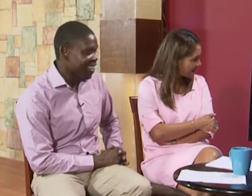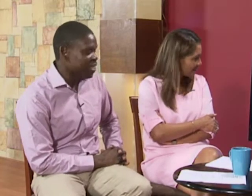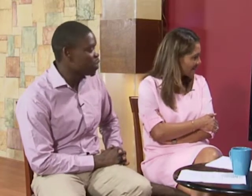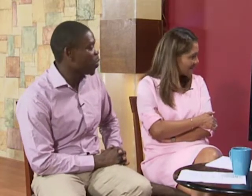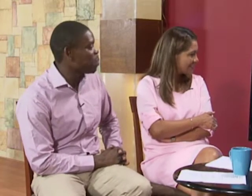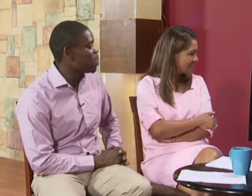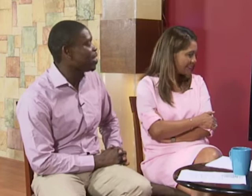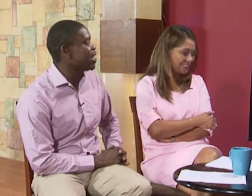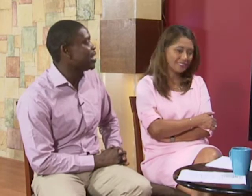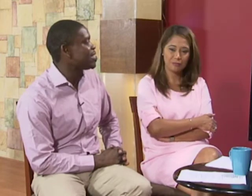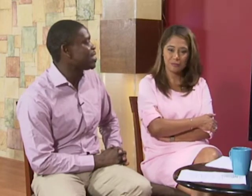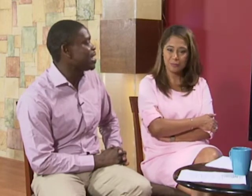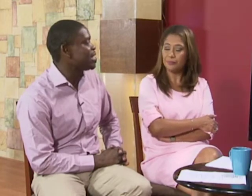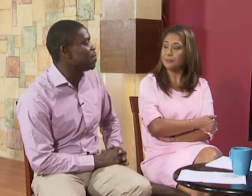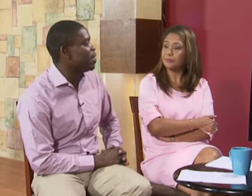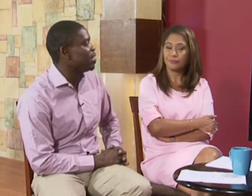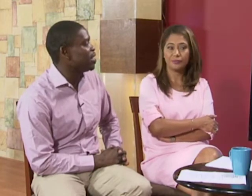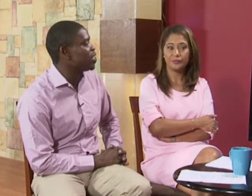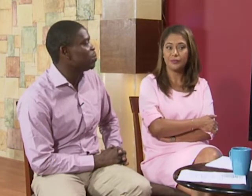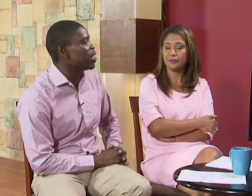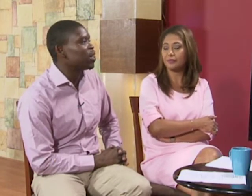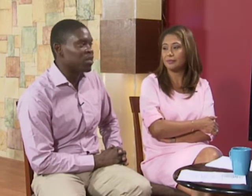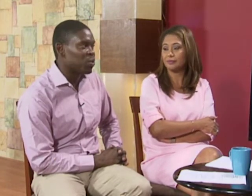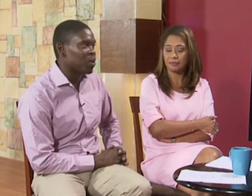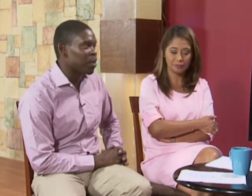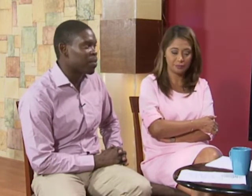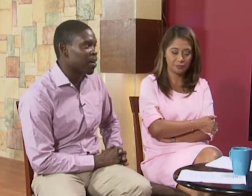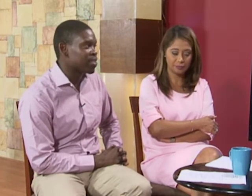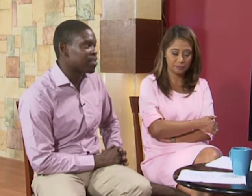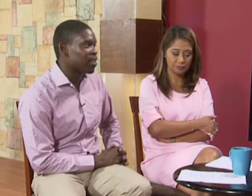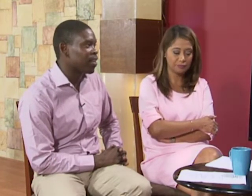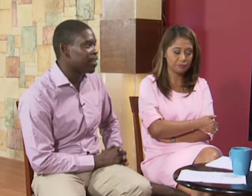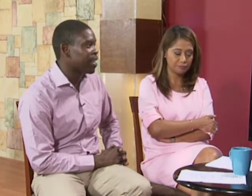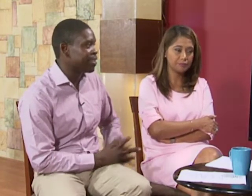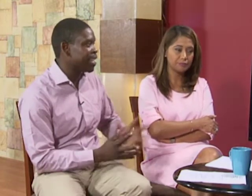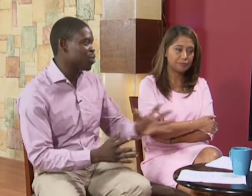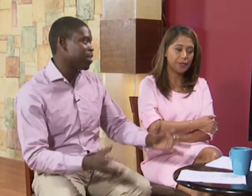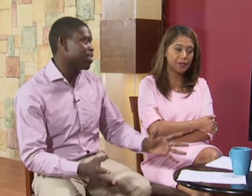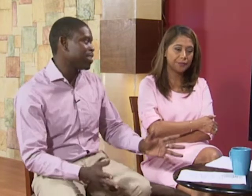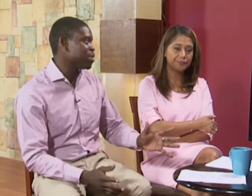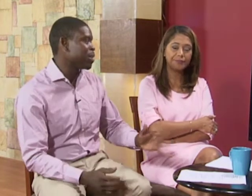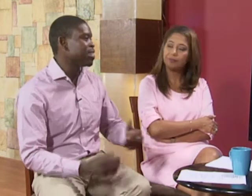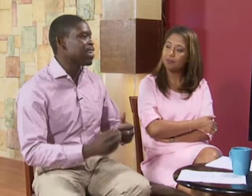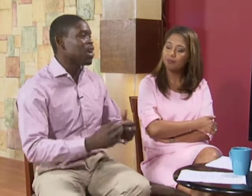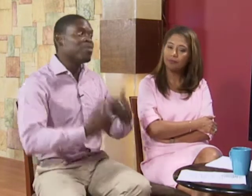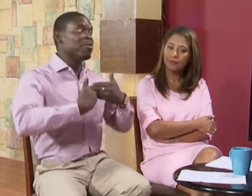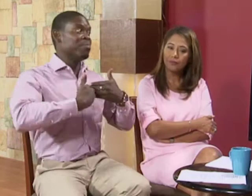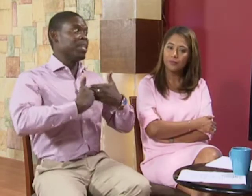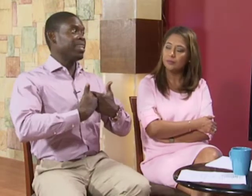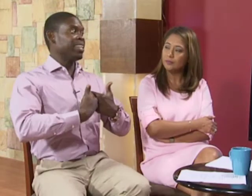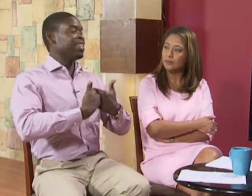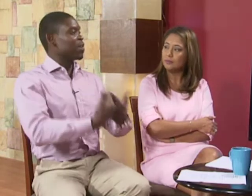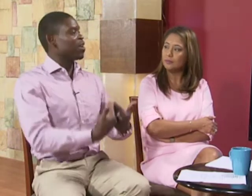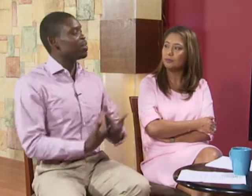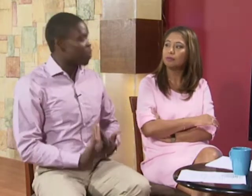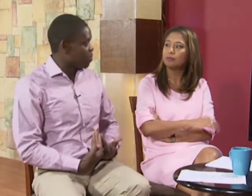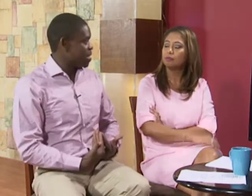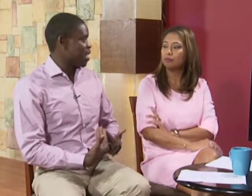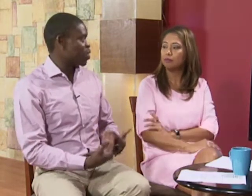so it's it's definitely something you need to do a lot of practice on and that's one of the things because for me the difficulty for me is actually